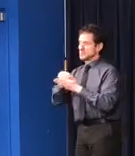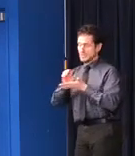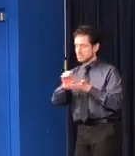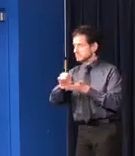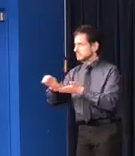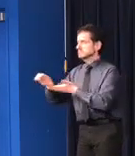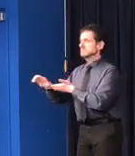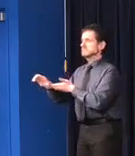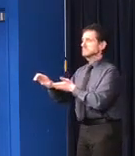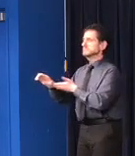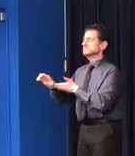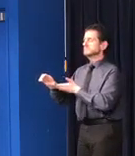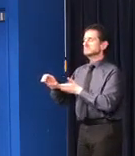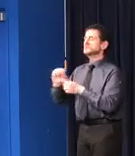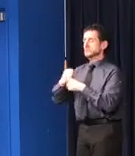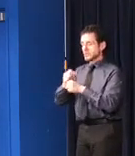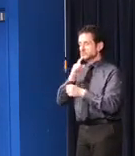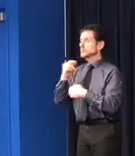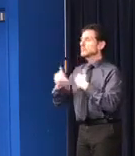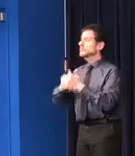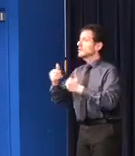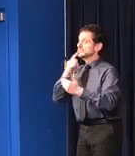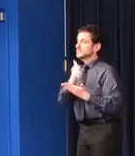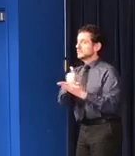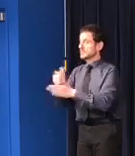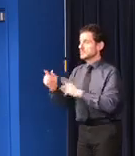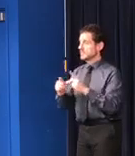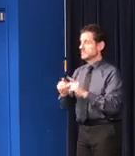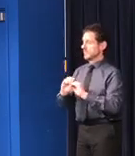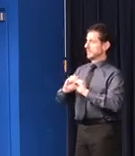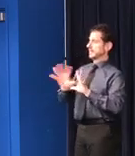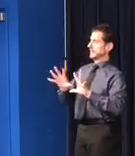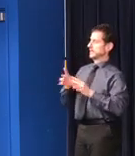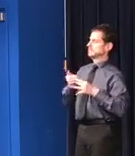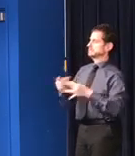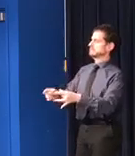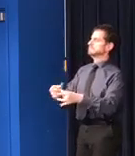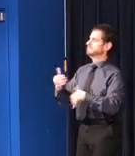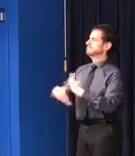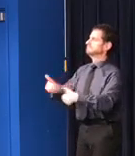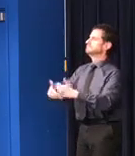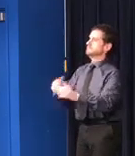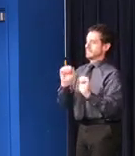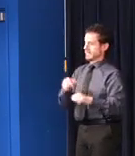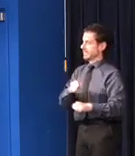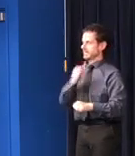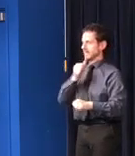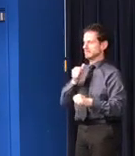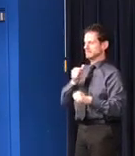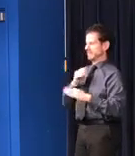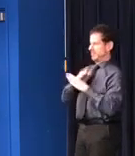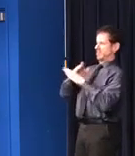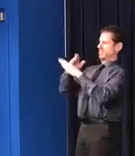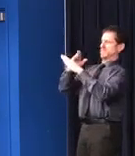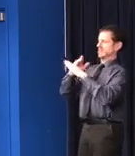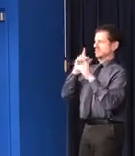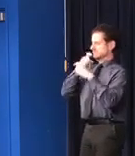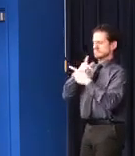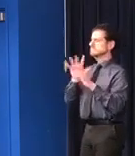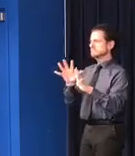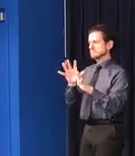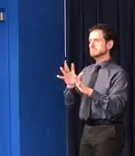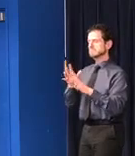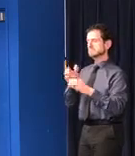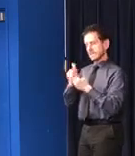clear and expedited process. Each COC lead agency will be responsible for local prioritization